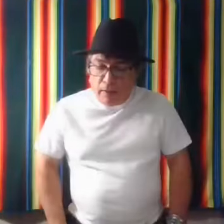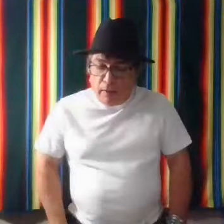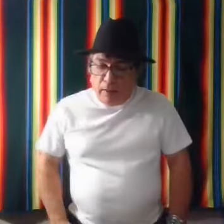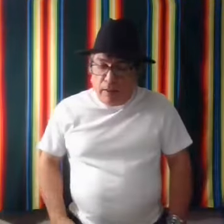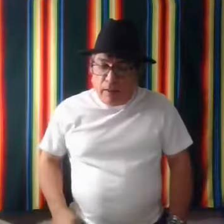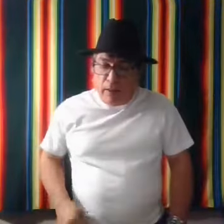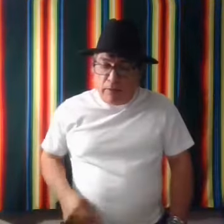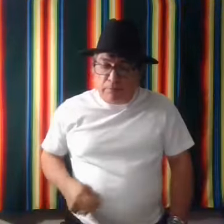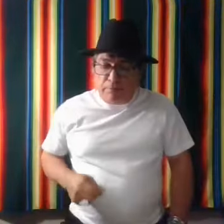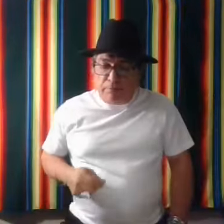Um,